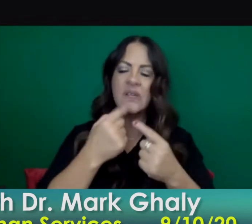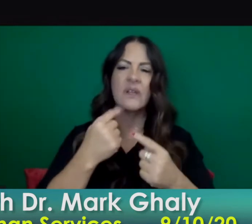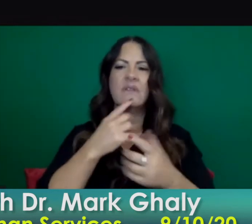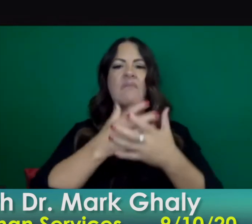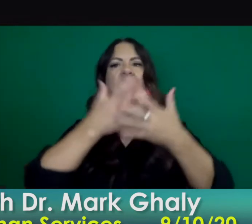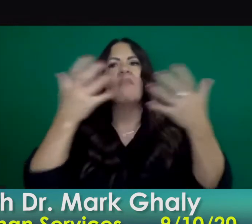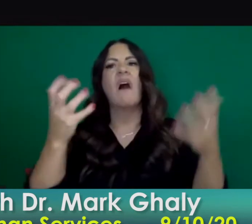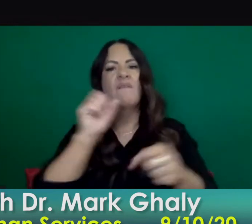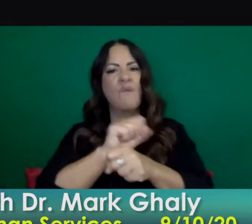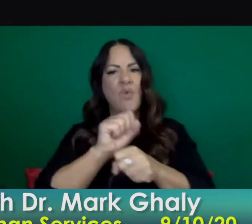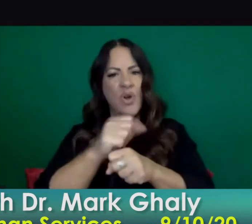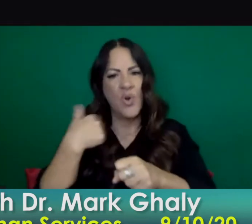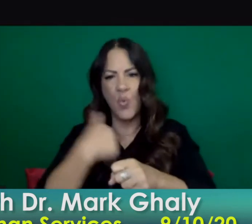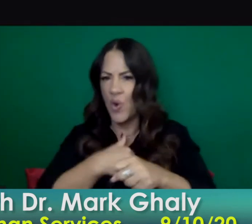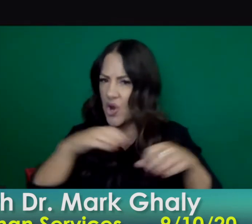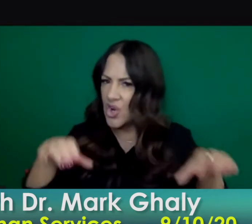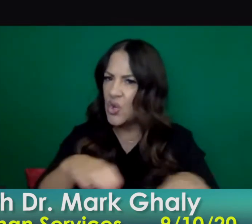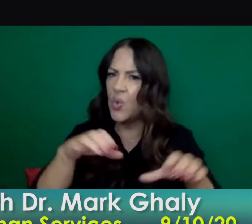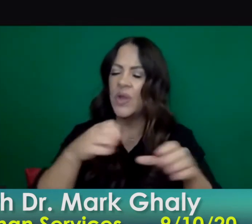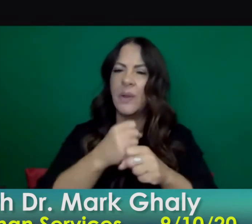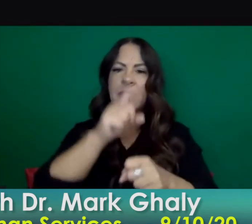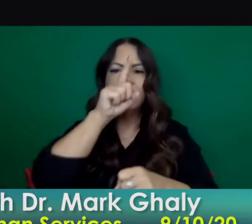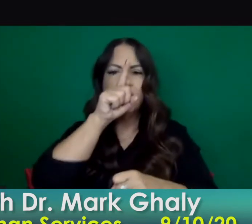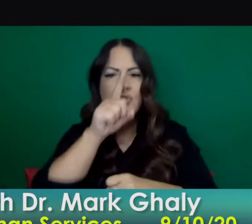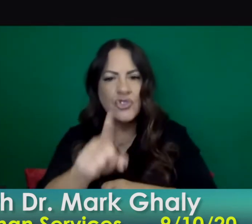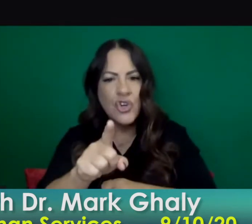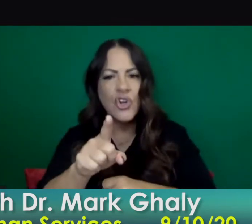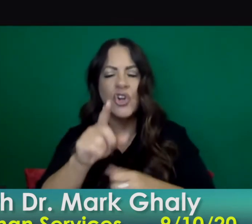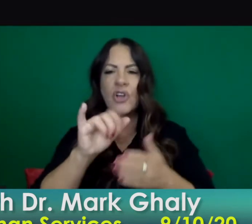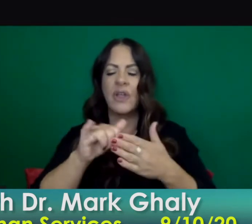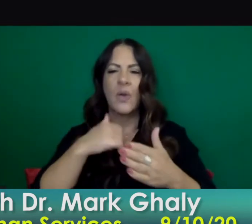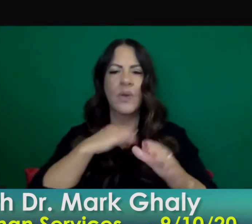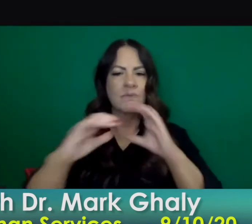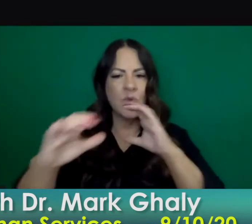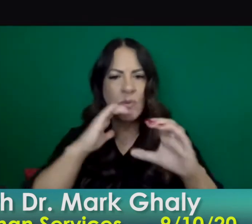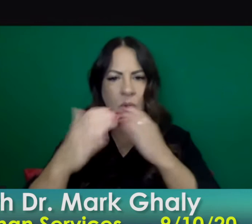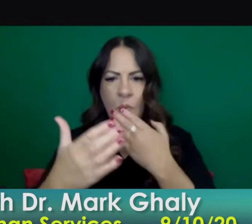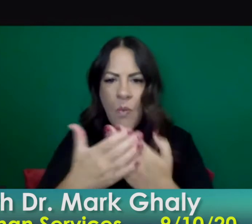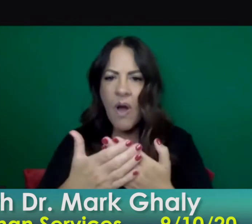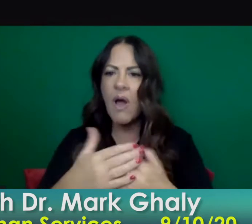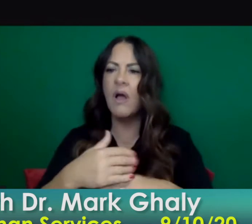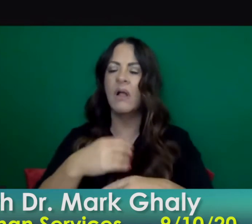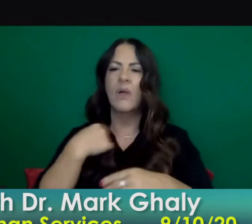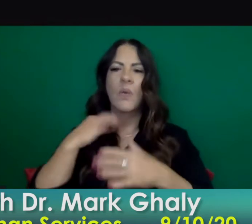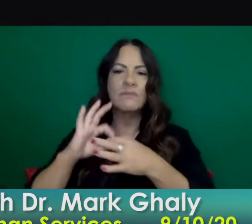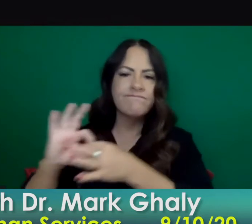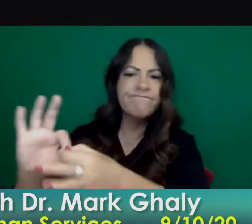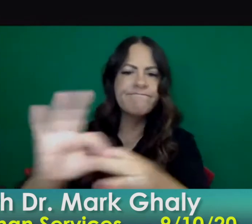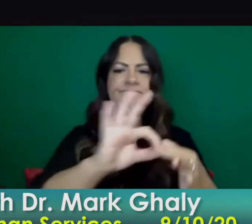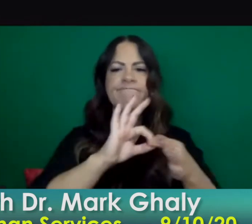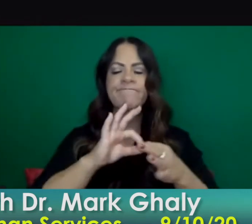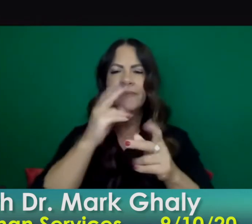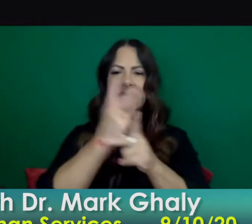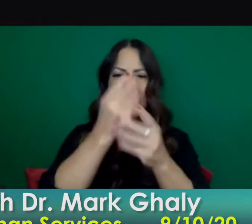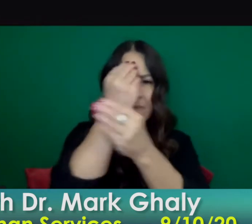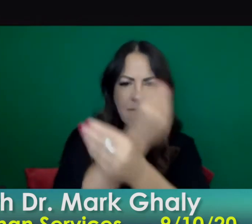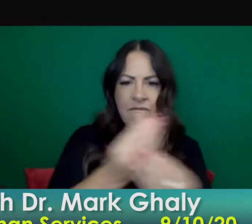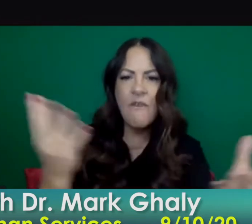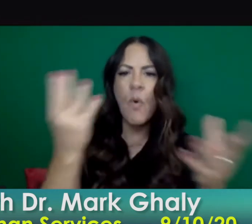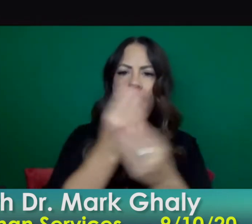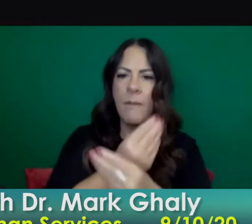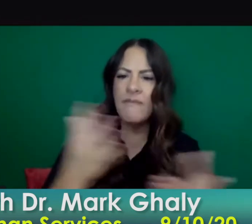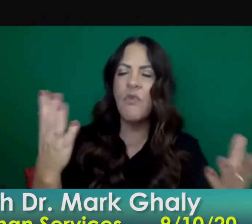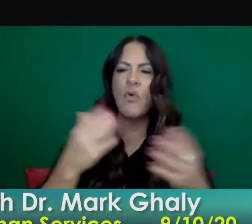being done to make sure that we line up our own communications and work to keep people informed so that hard